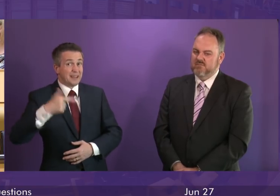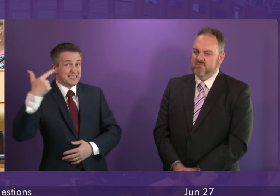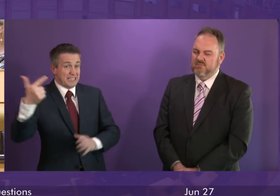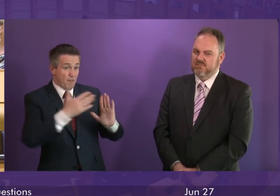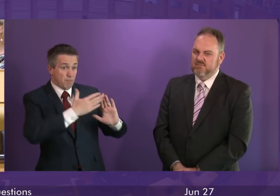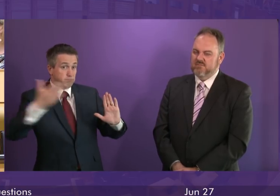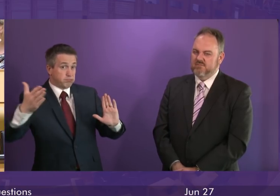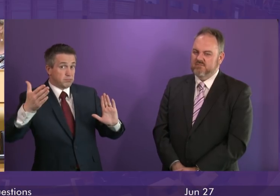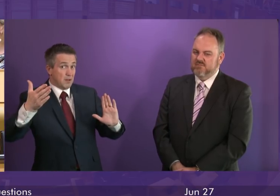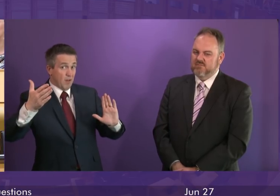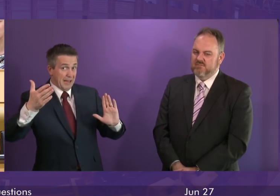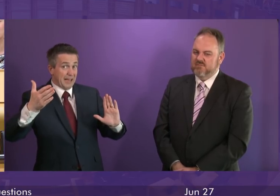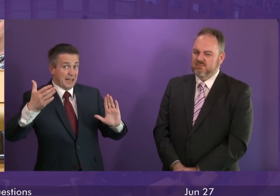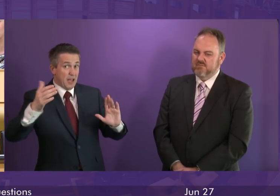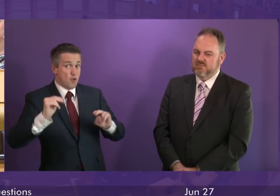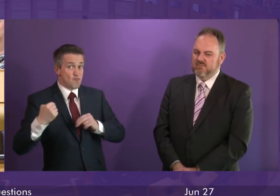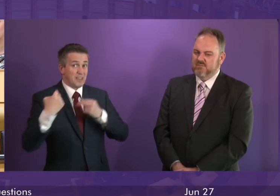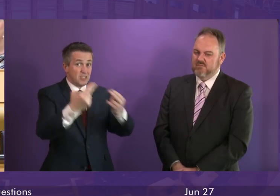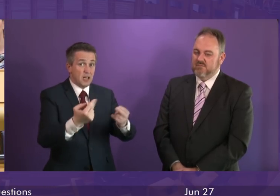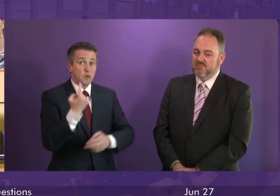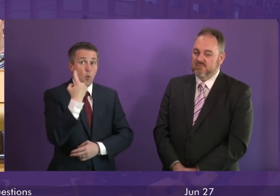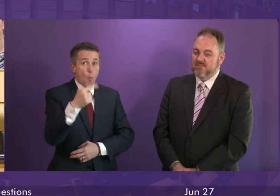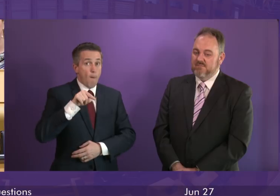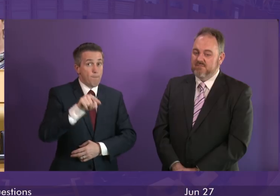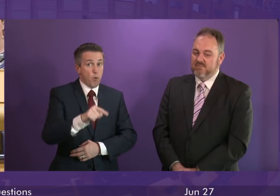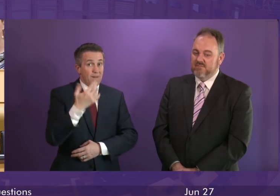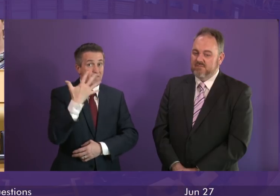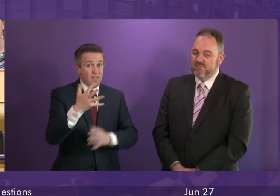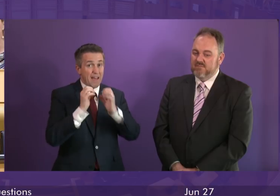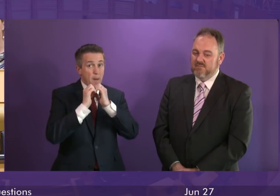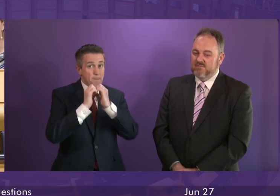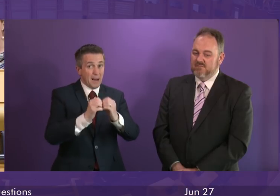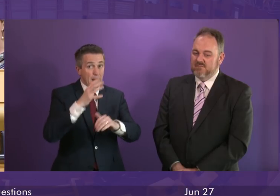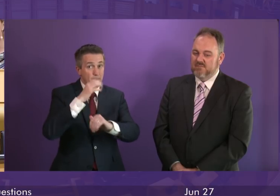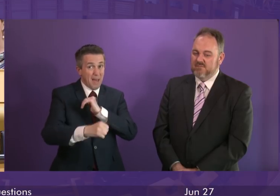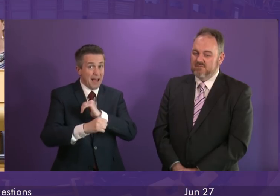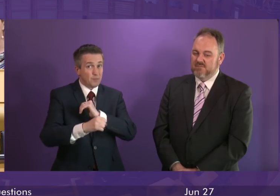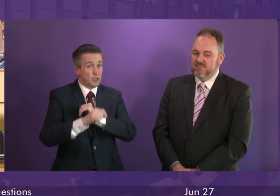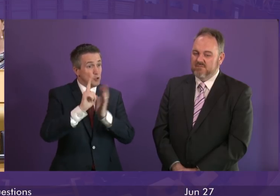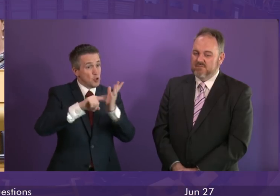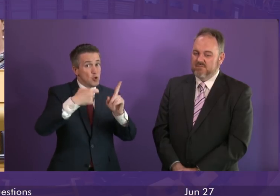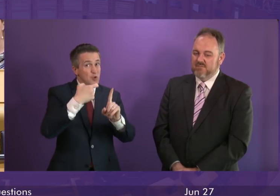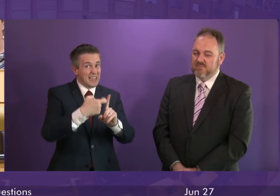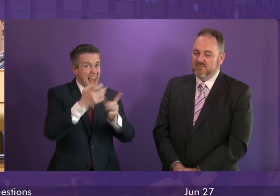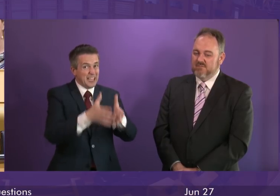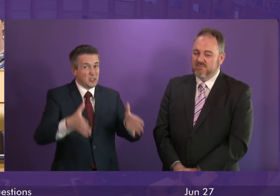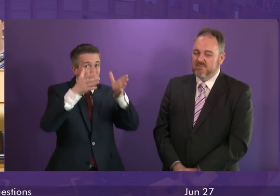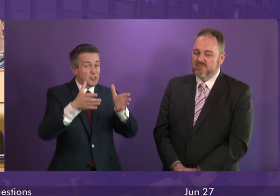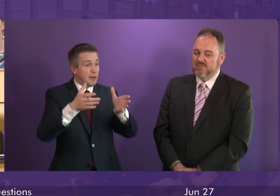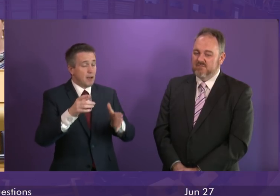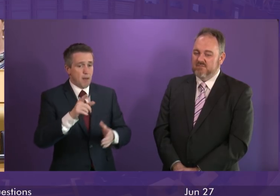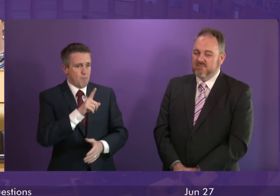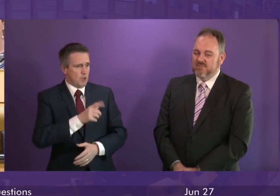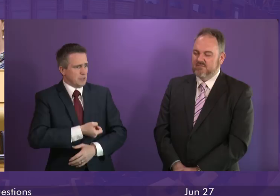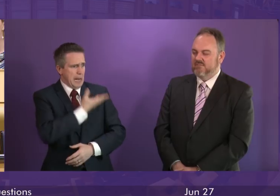returned a total of £1.5 billion to the UK Treasury, because they couldn't